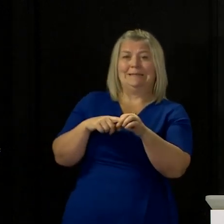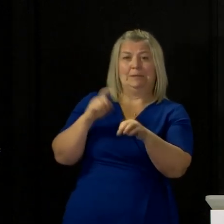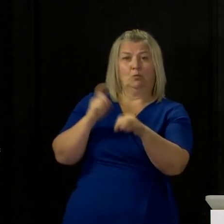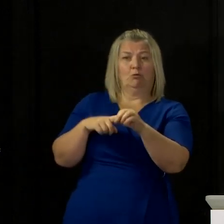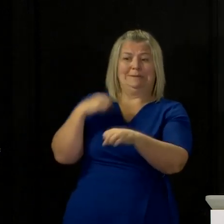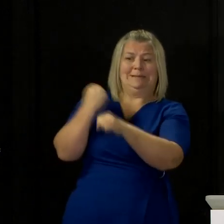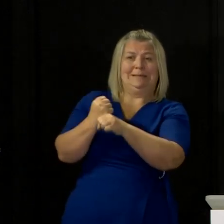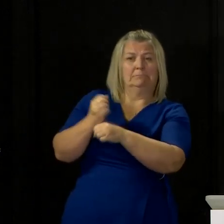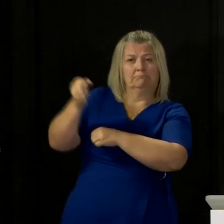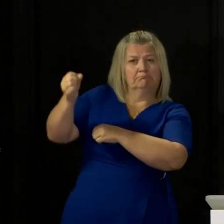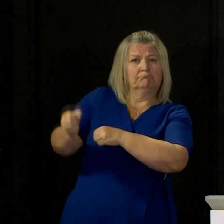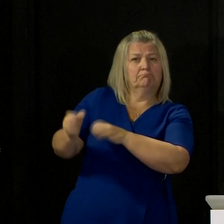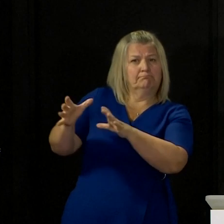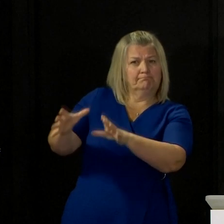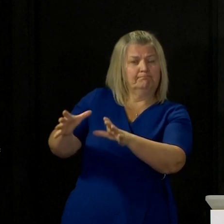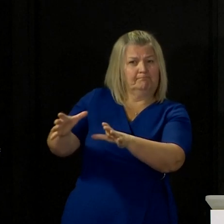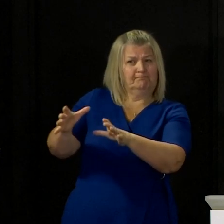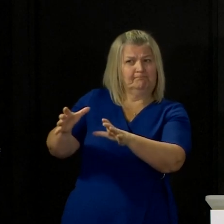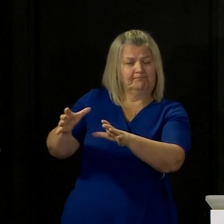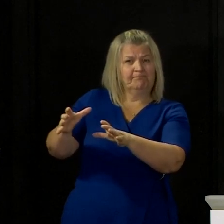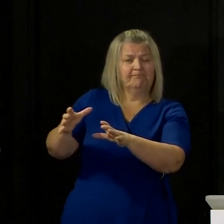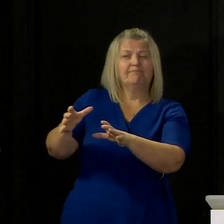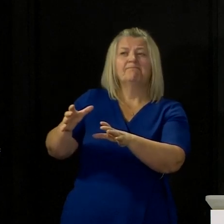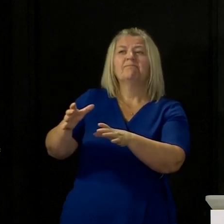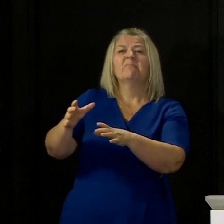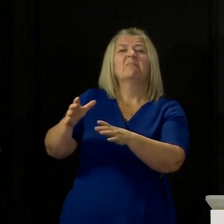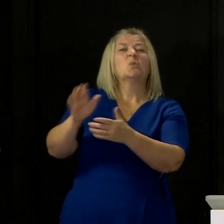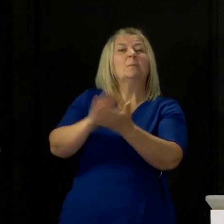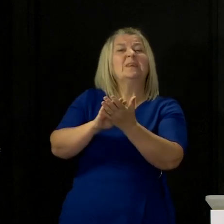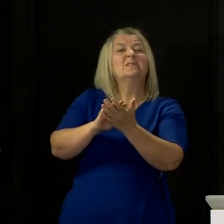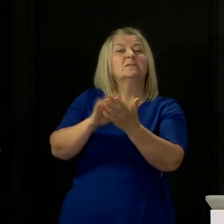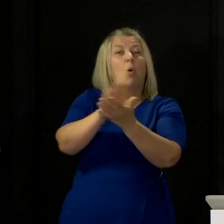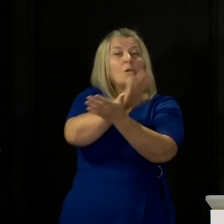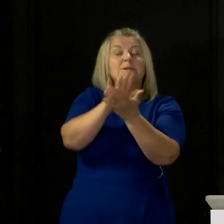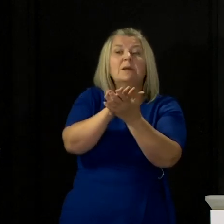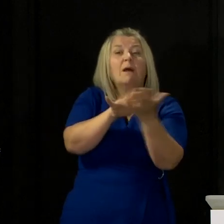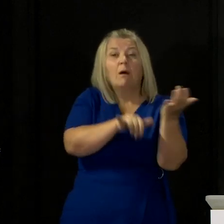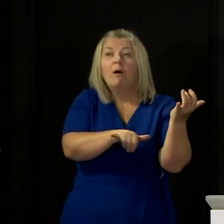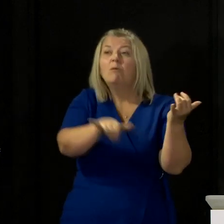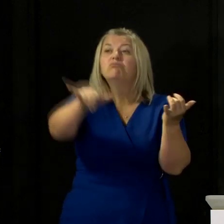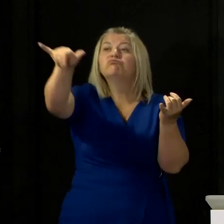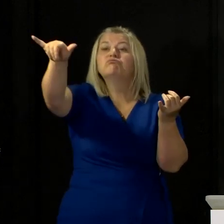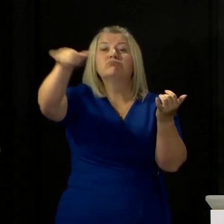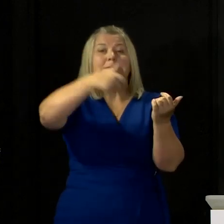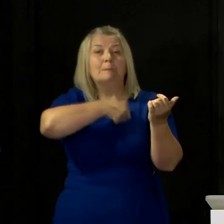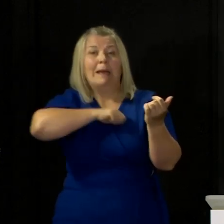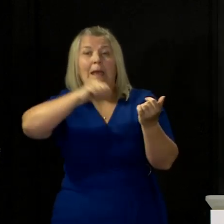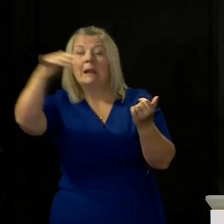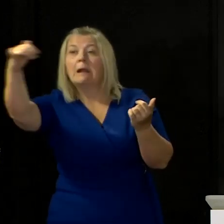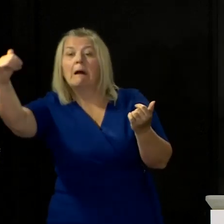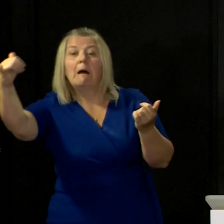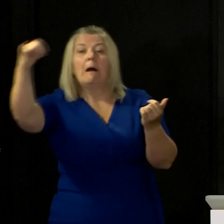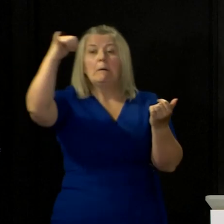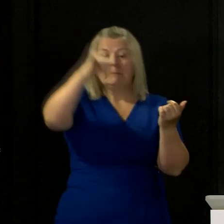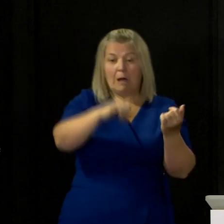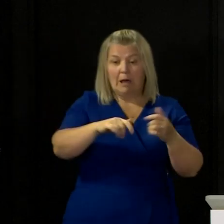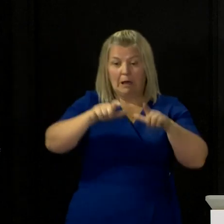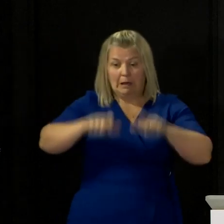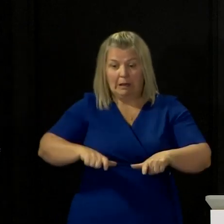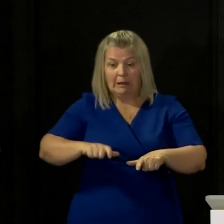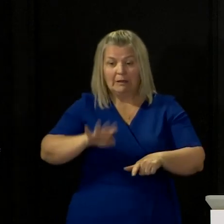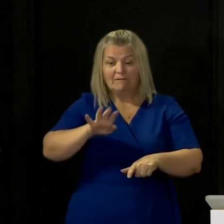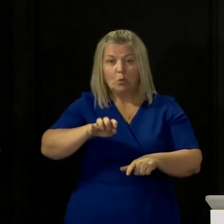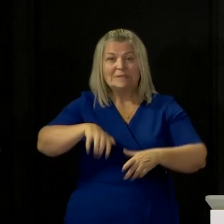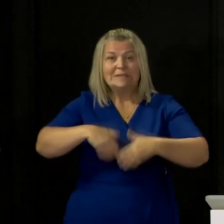much ended their hopes of a foreign holiday this summer. Do you offer any optimism to